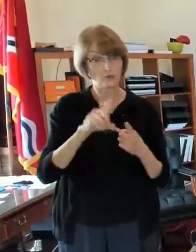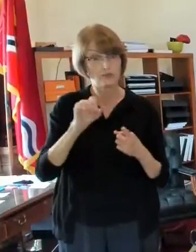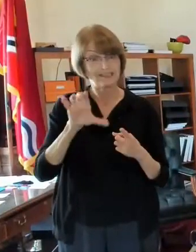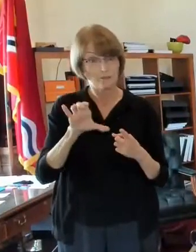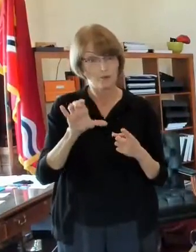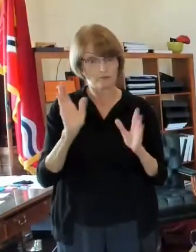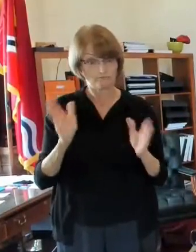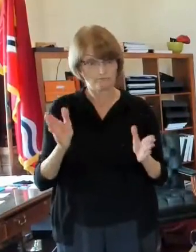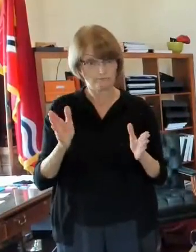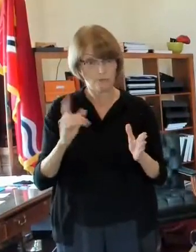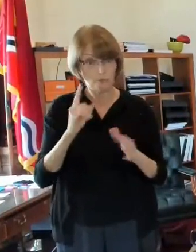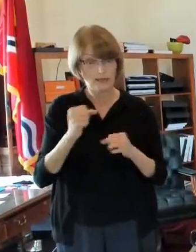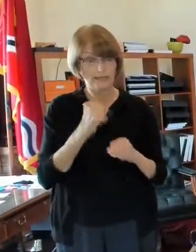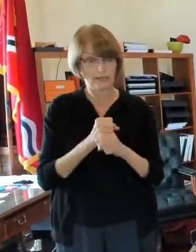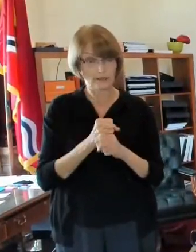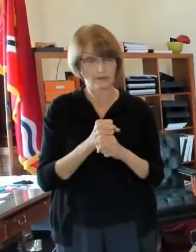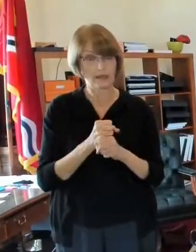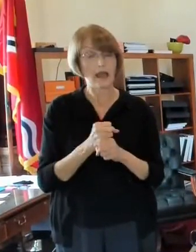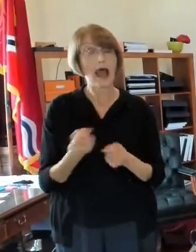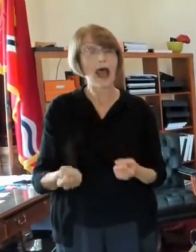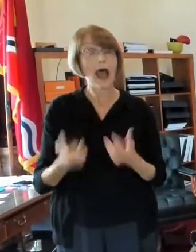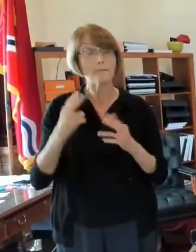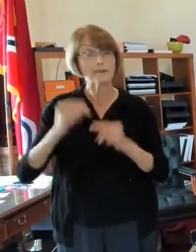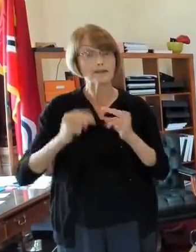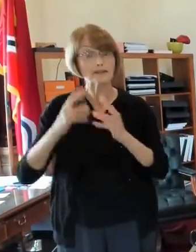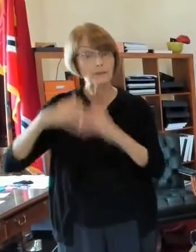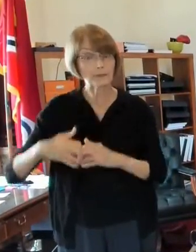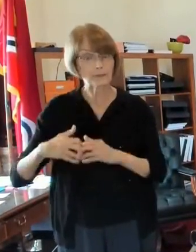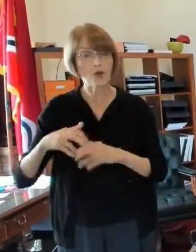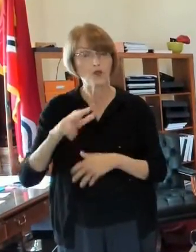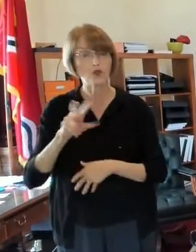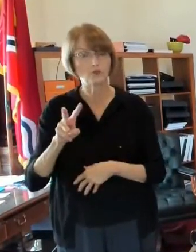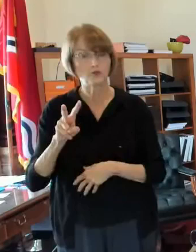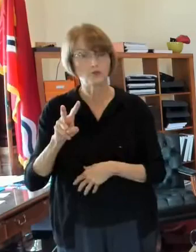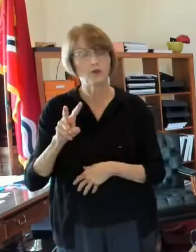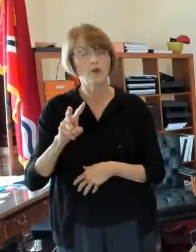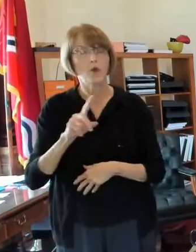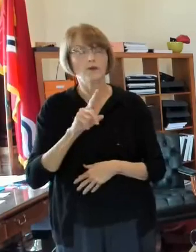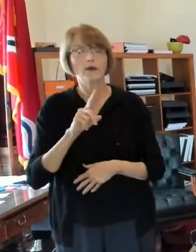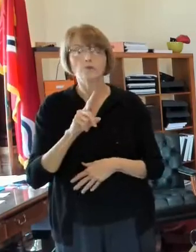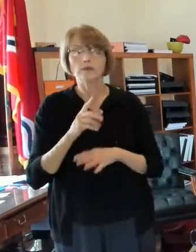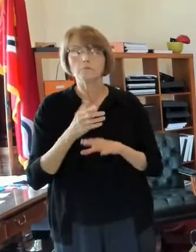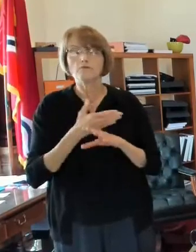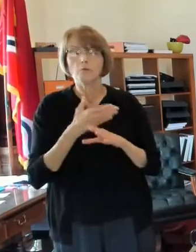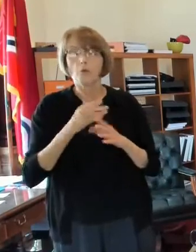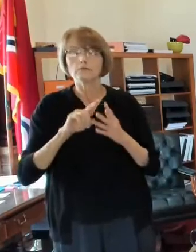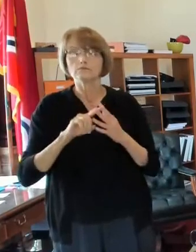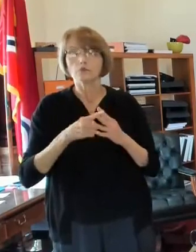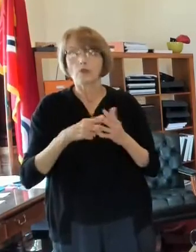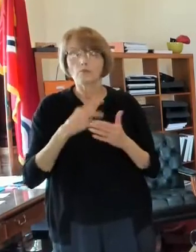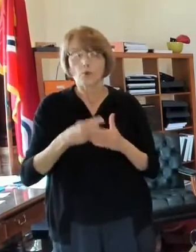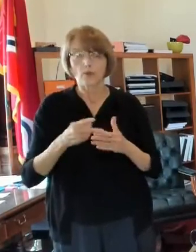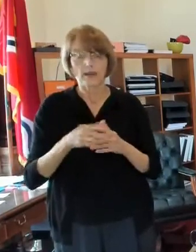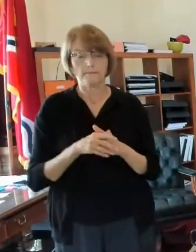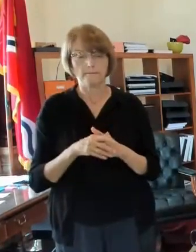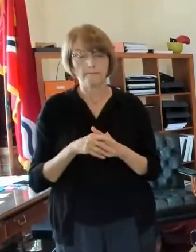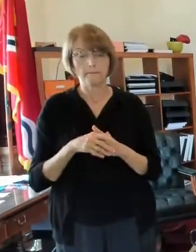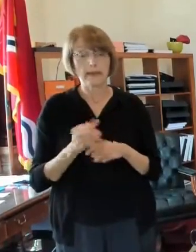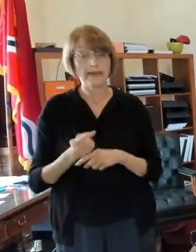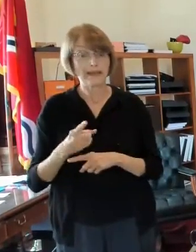um we had only taken down 32 buildings this was before this program really kicked in 2018